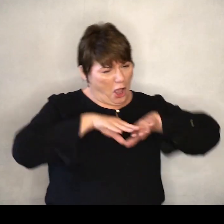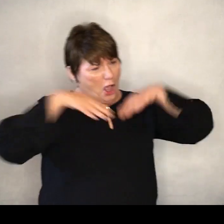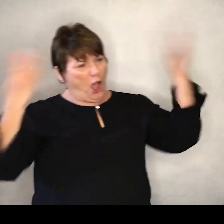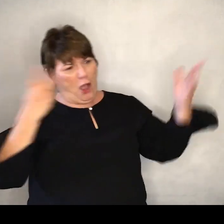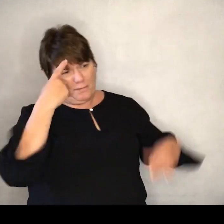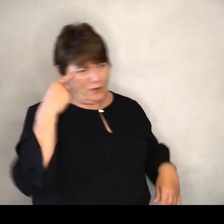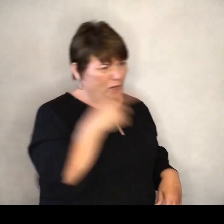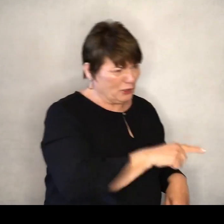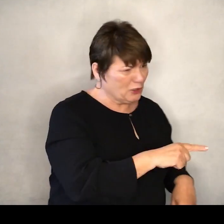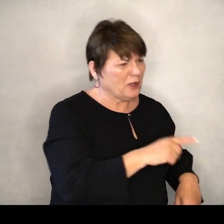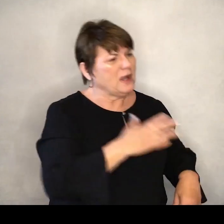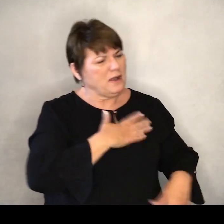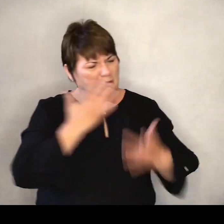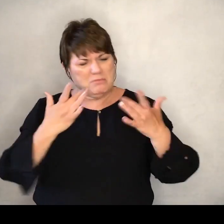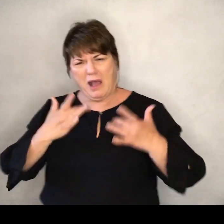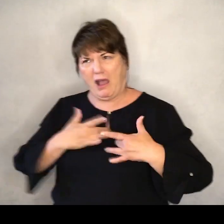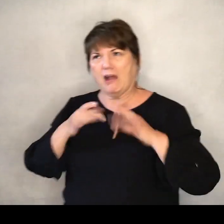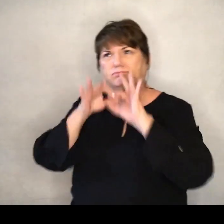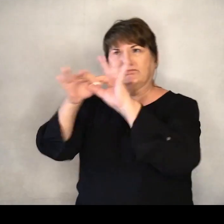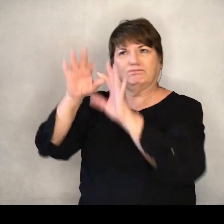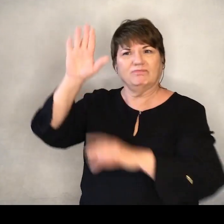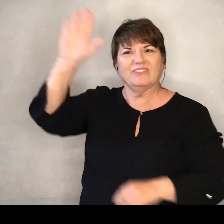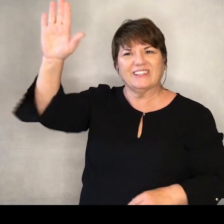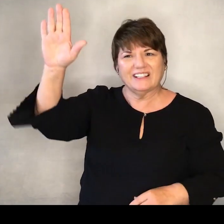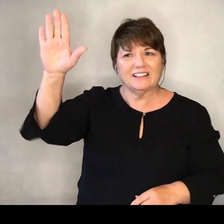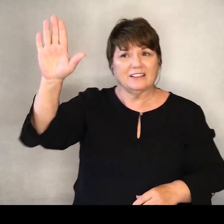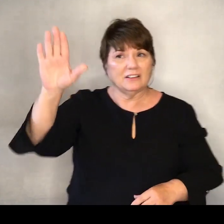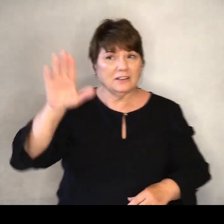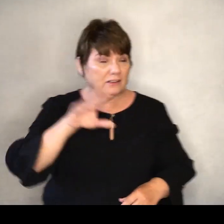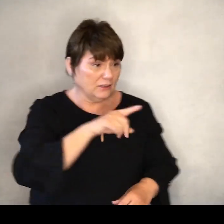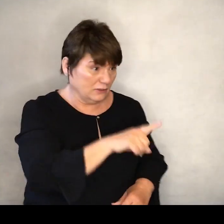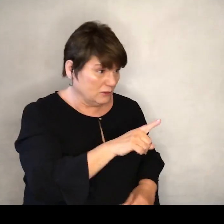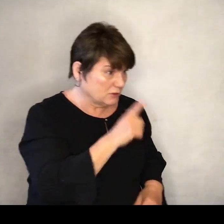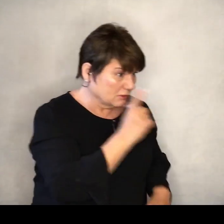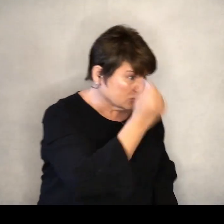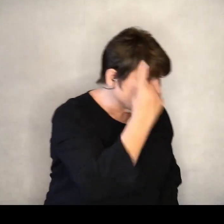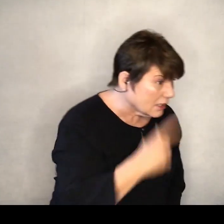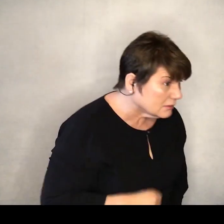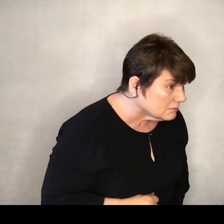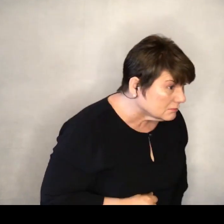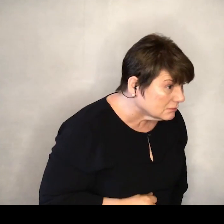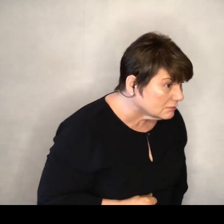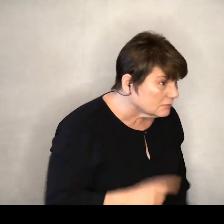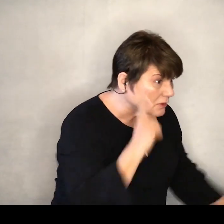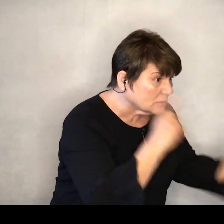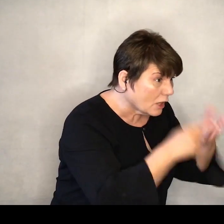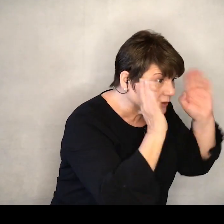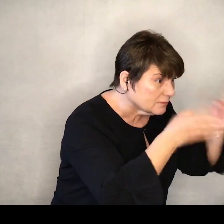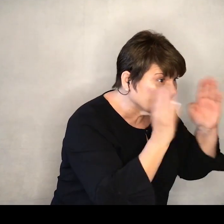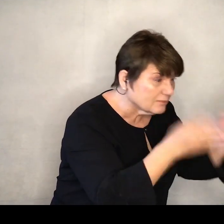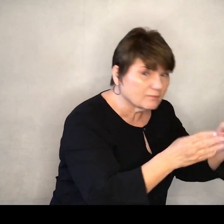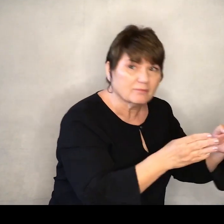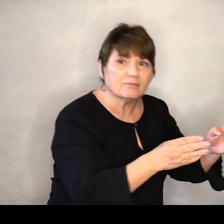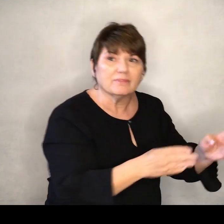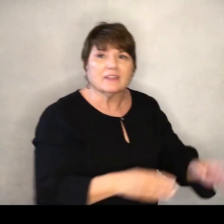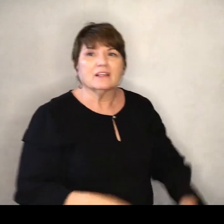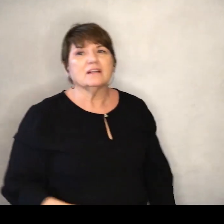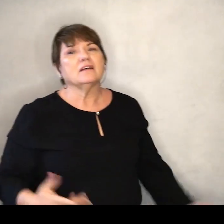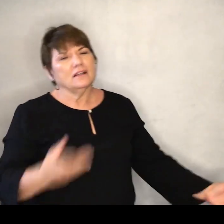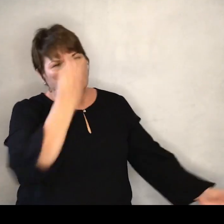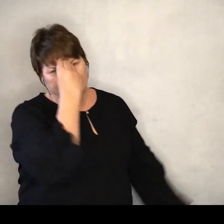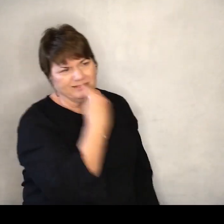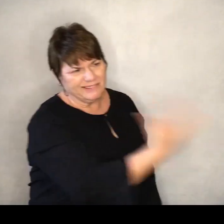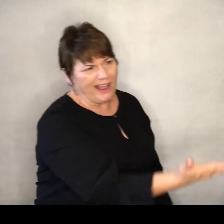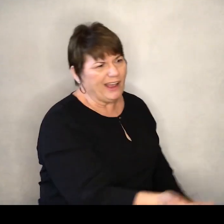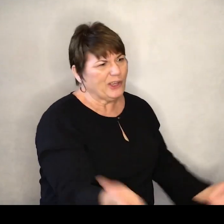on my heart has been up. In you didn't hear it. Here it is